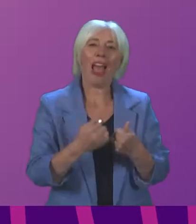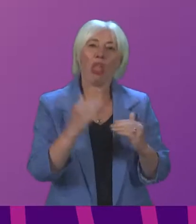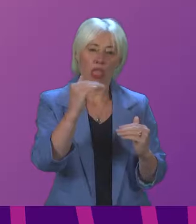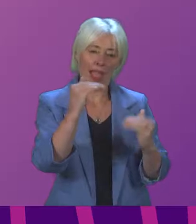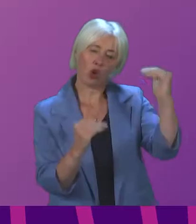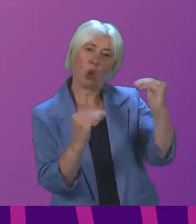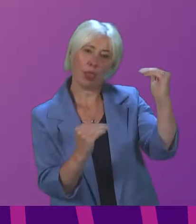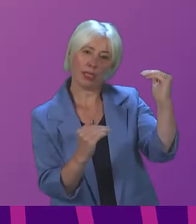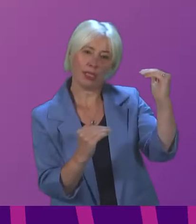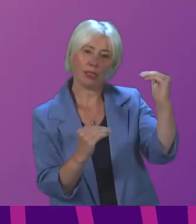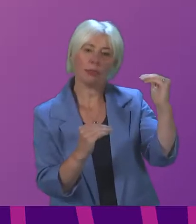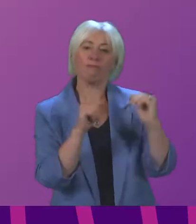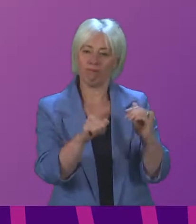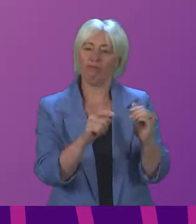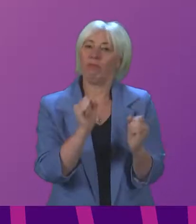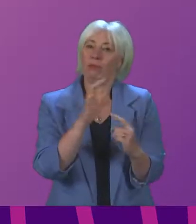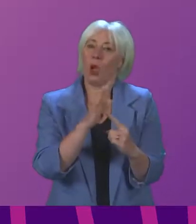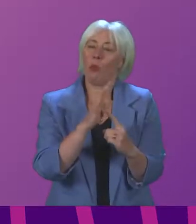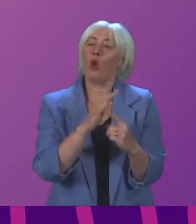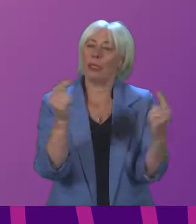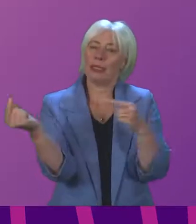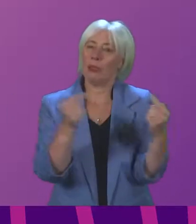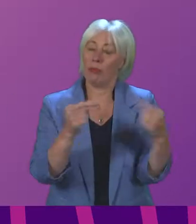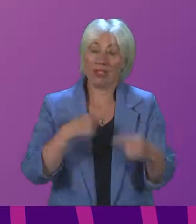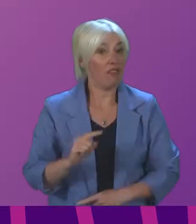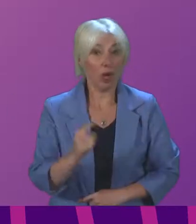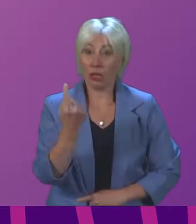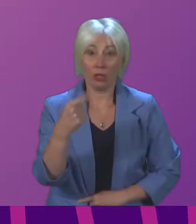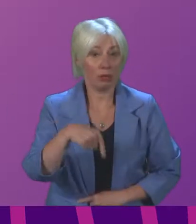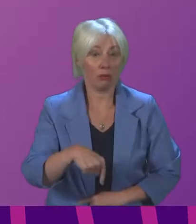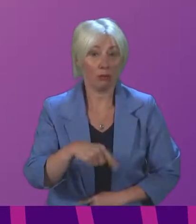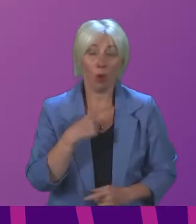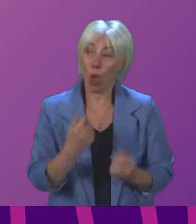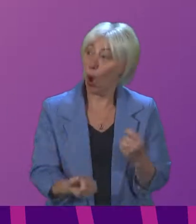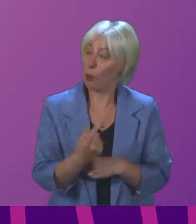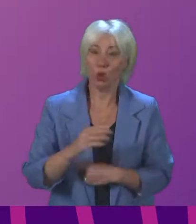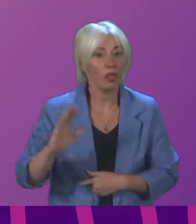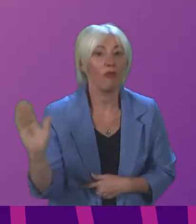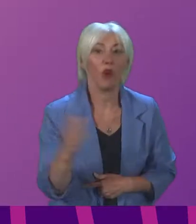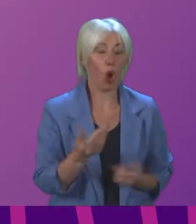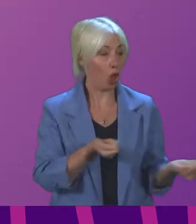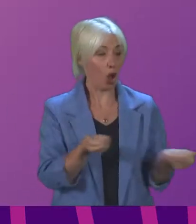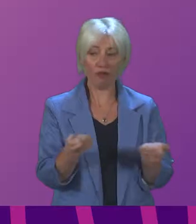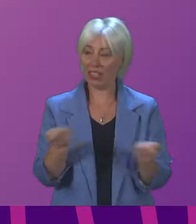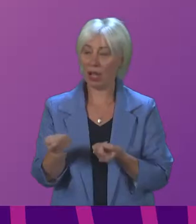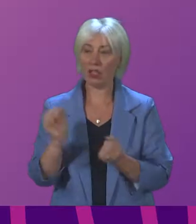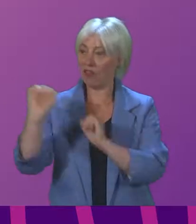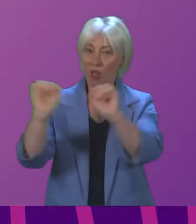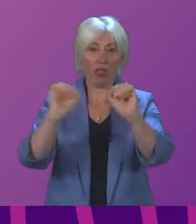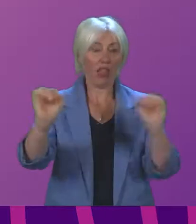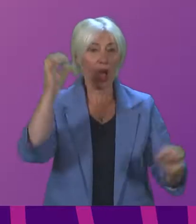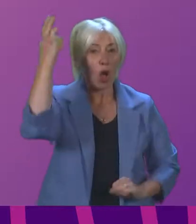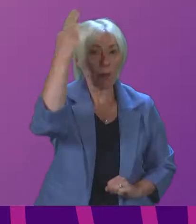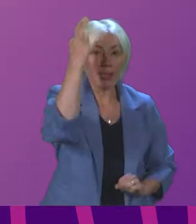This is an important debate, the first of its kind, with the opportunity for all conveners to speak about their committee's COVID-19